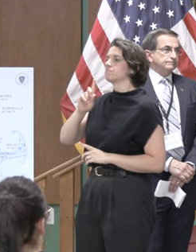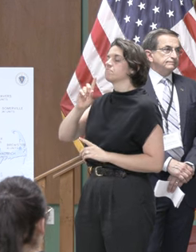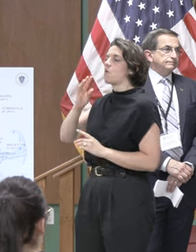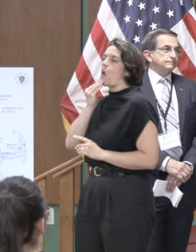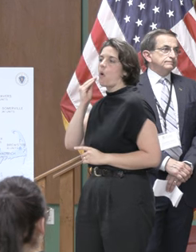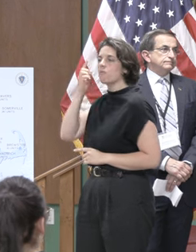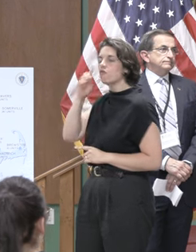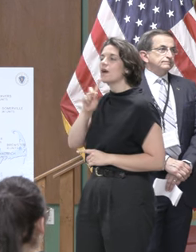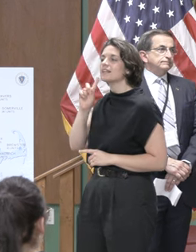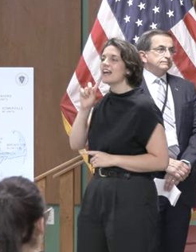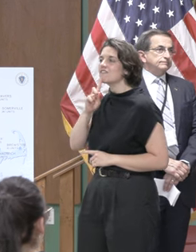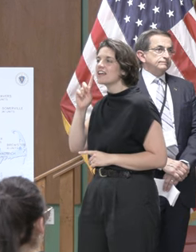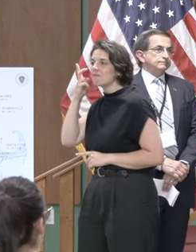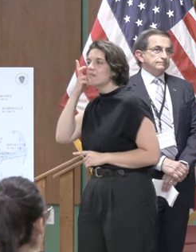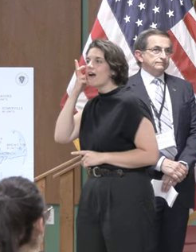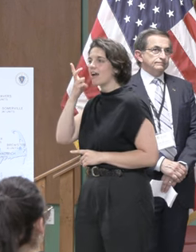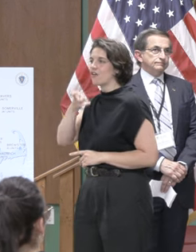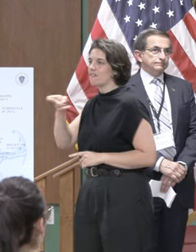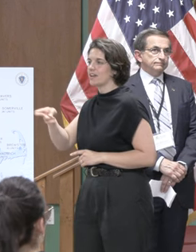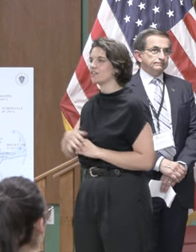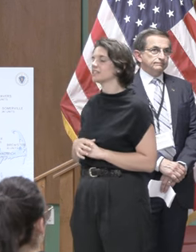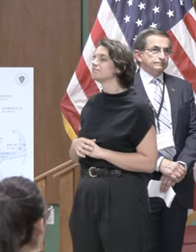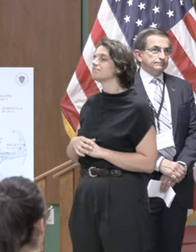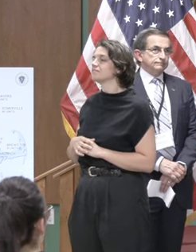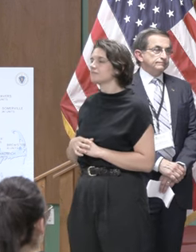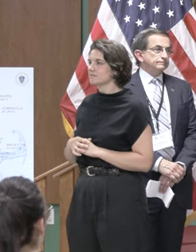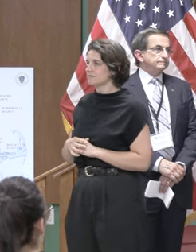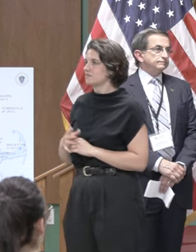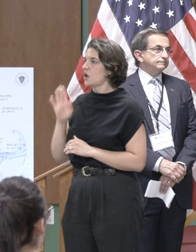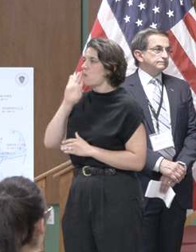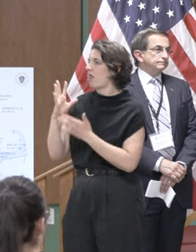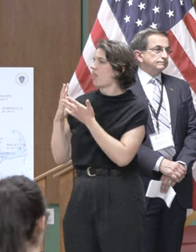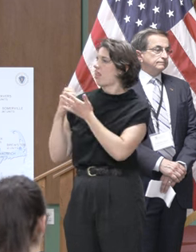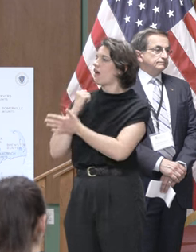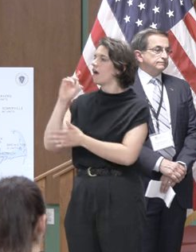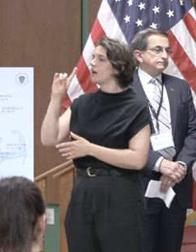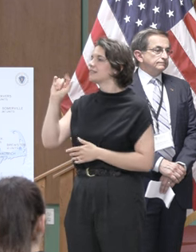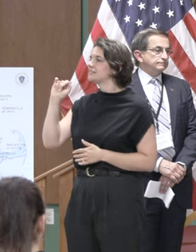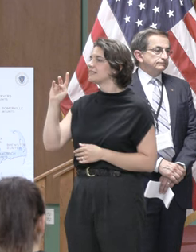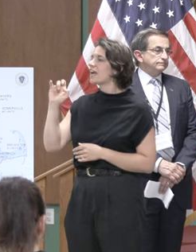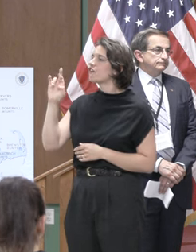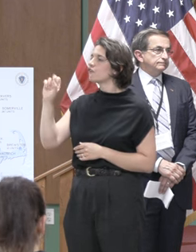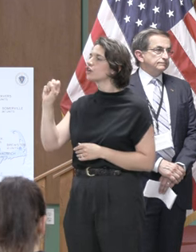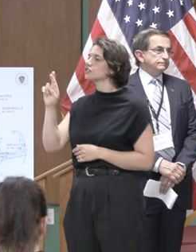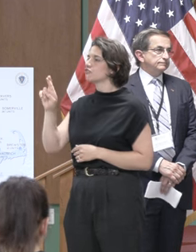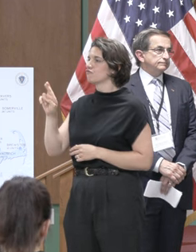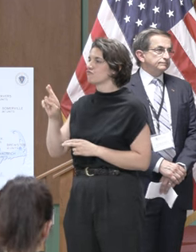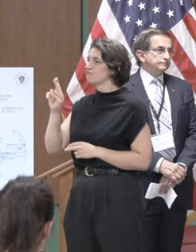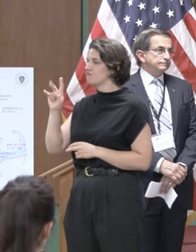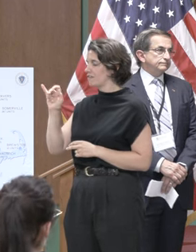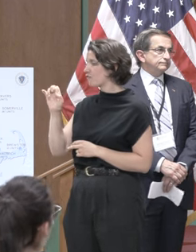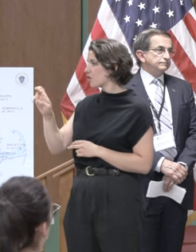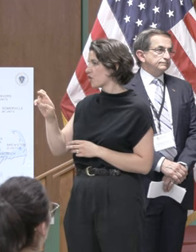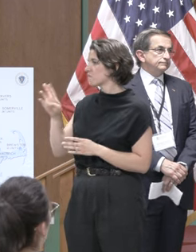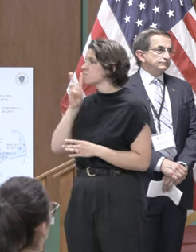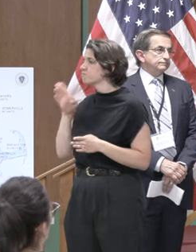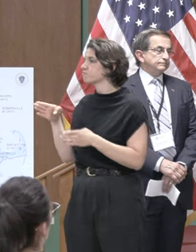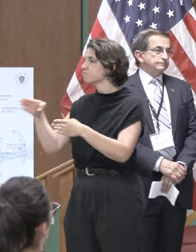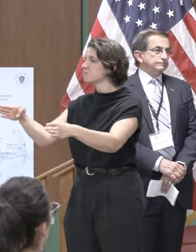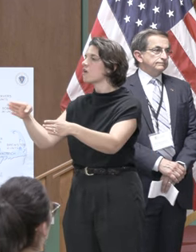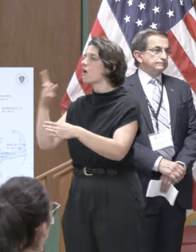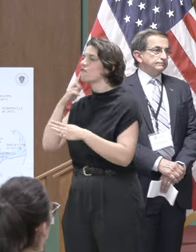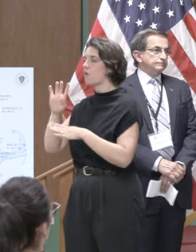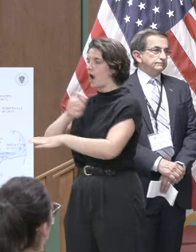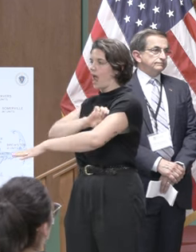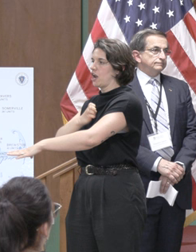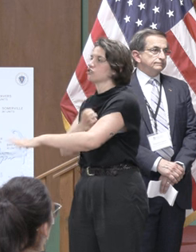community with amazing views of the danvers river one that is energy efficient and that provides enhanced accessibility and supportive